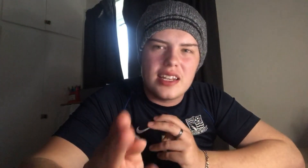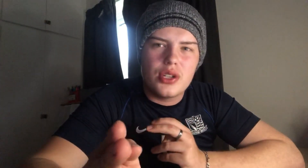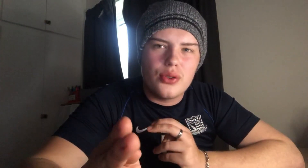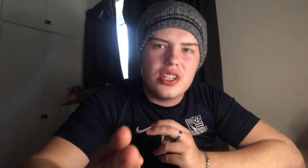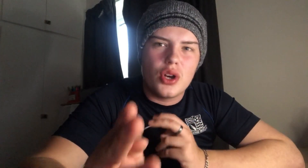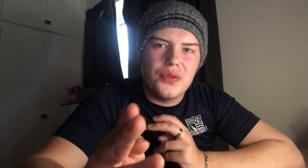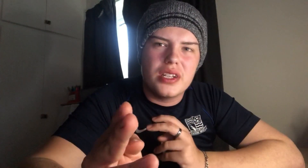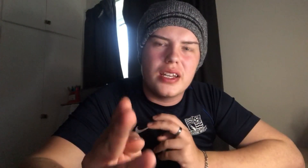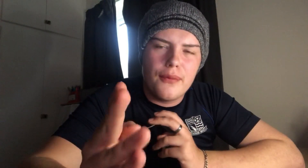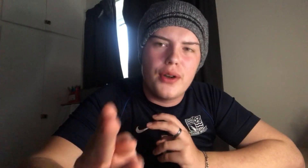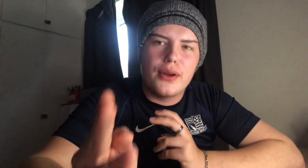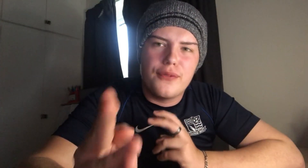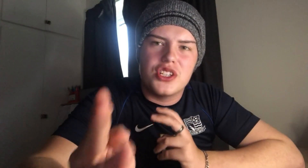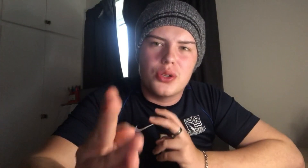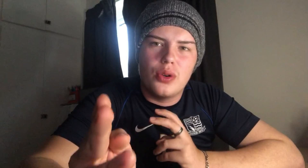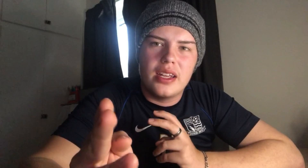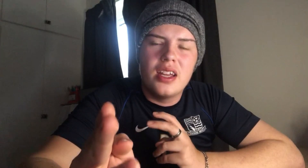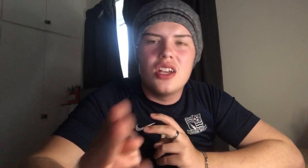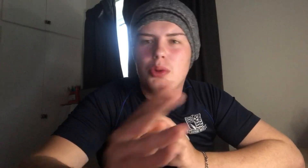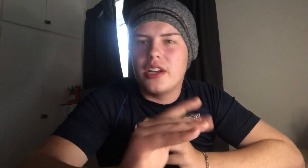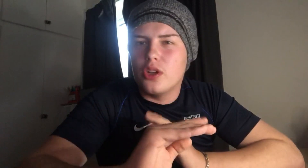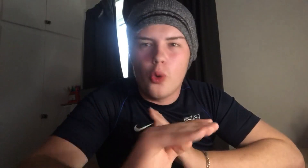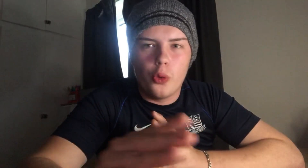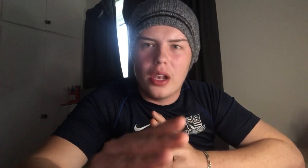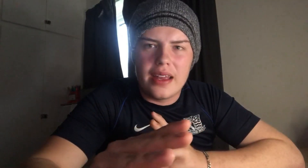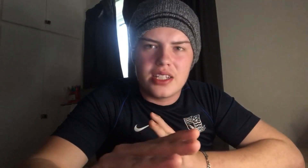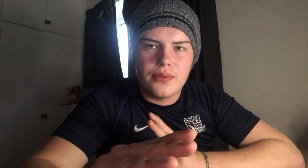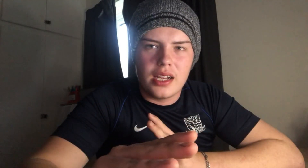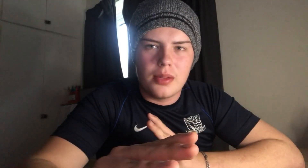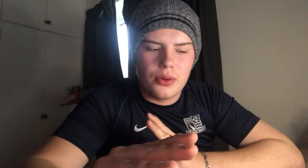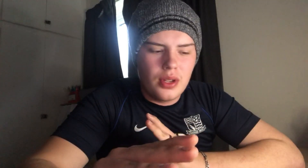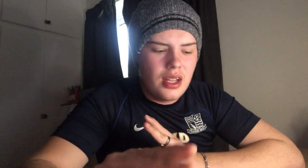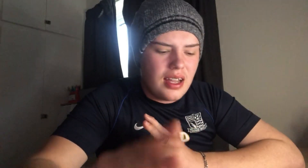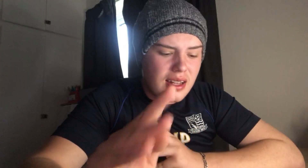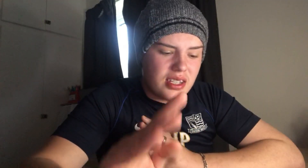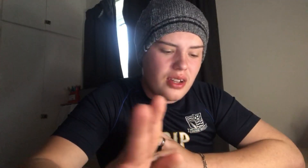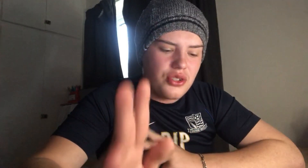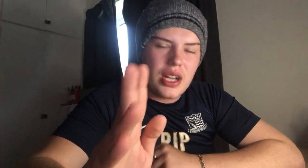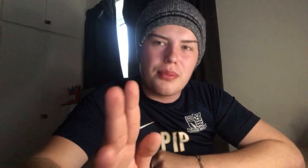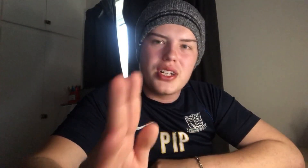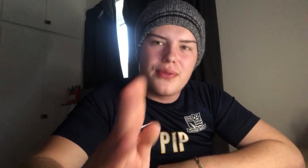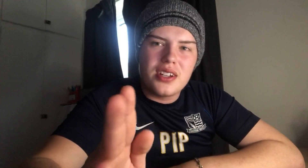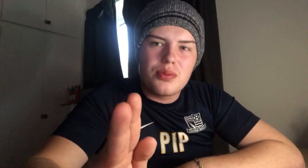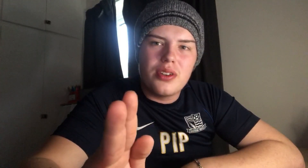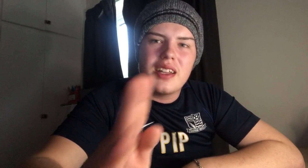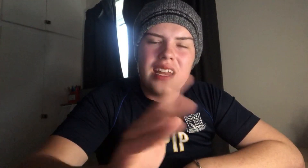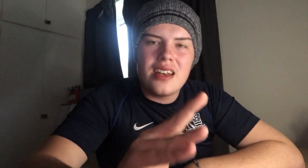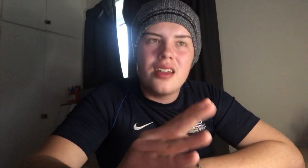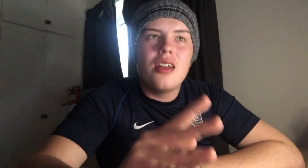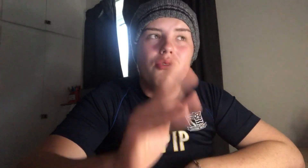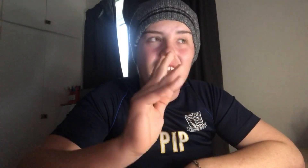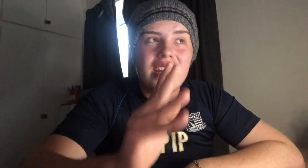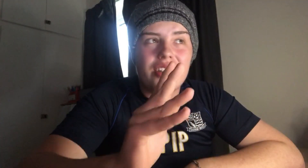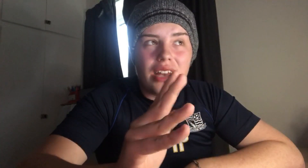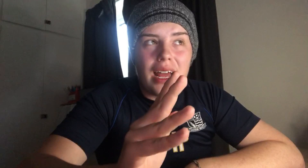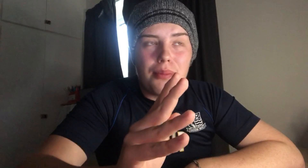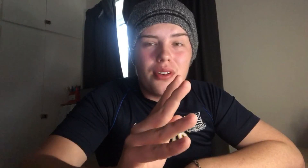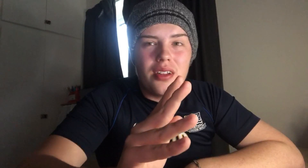League 2 is obviously a very physical league, so we need all the legs available. So Jack Bridge, first one in, reckon it could happen,